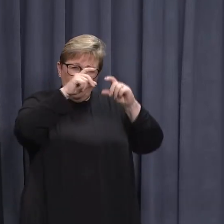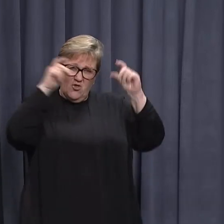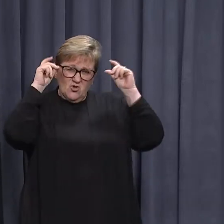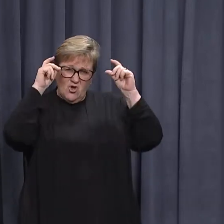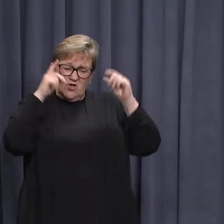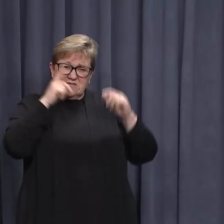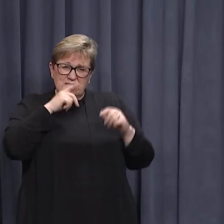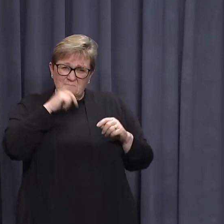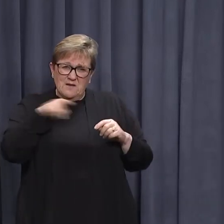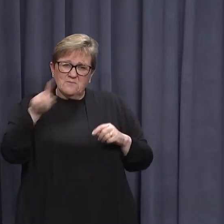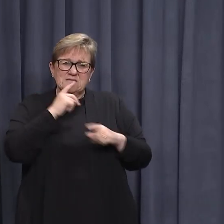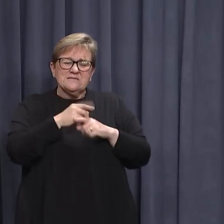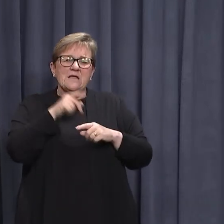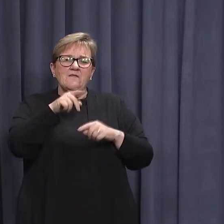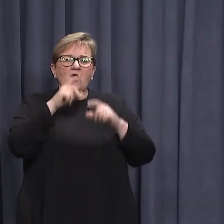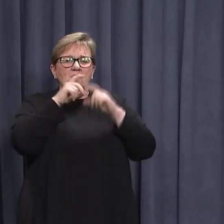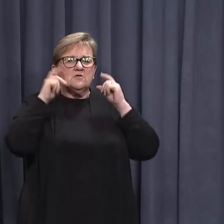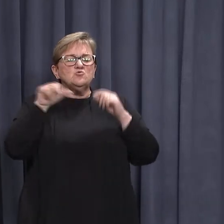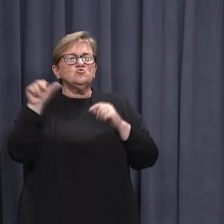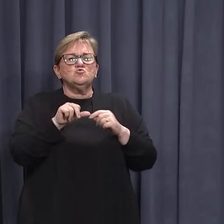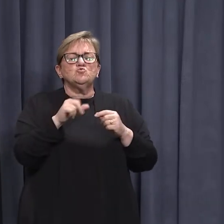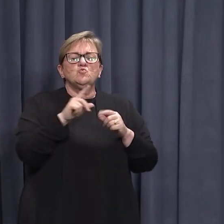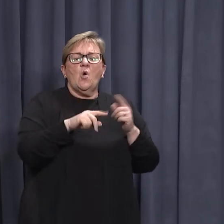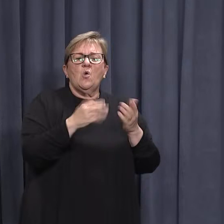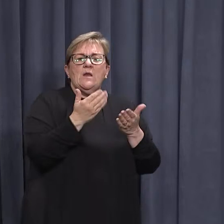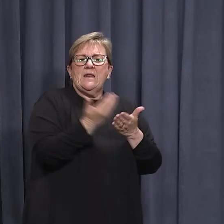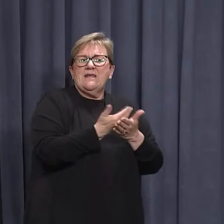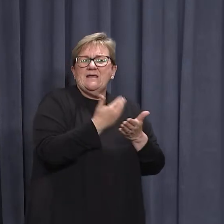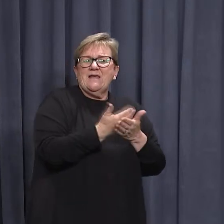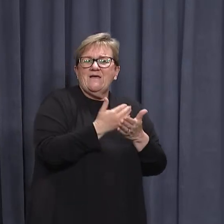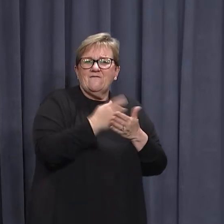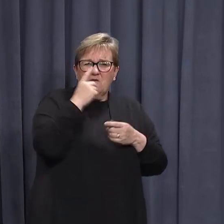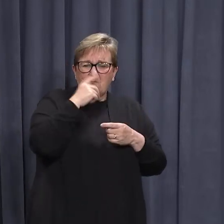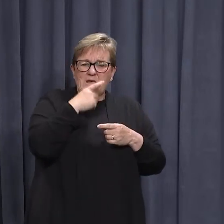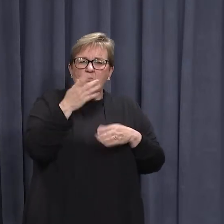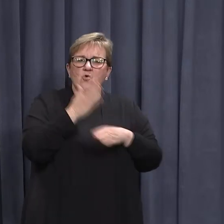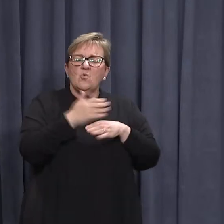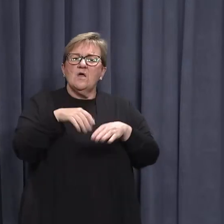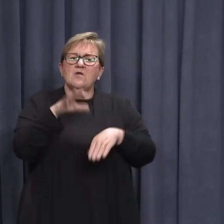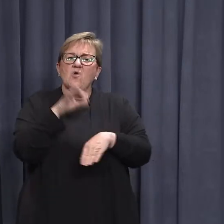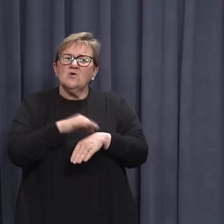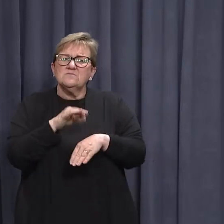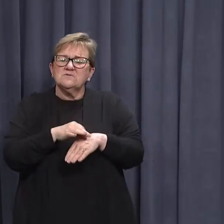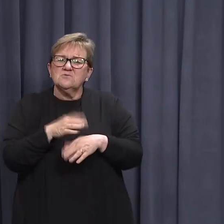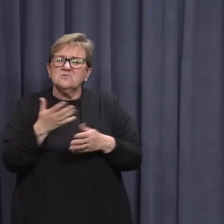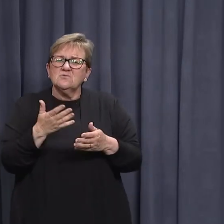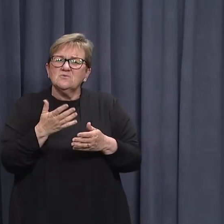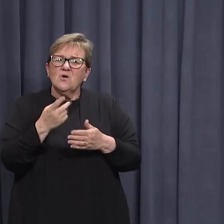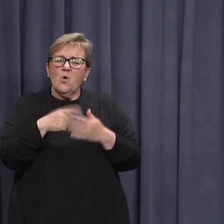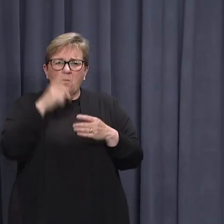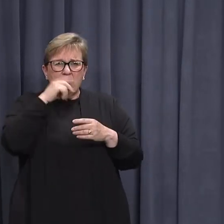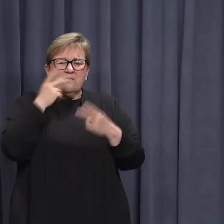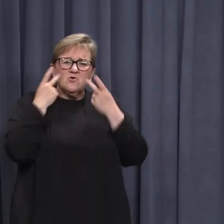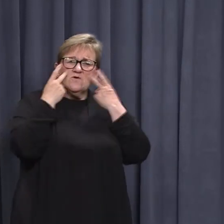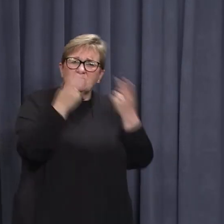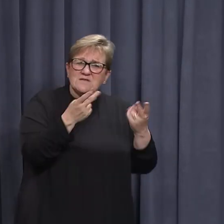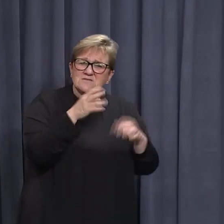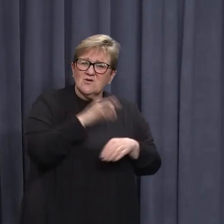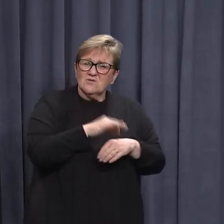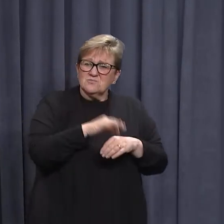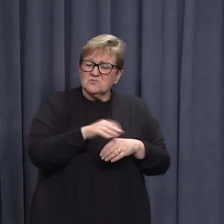federation that maybe those should just be reserved for people who work in hospitals or people who visit hospitals.